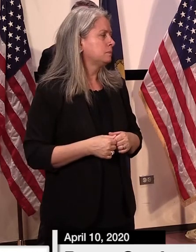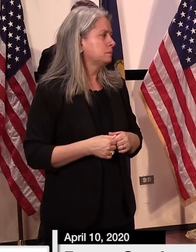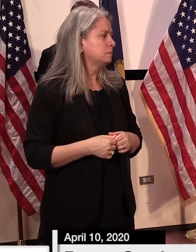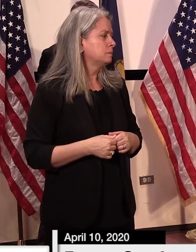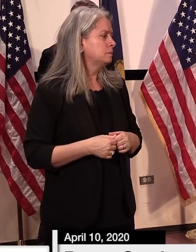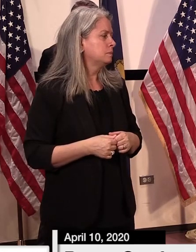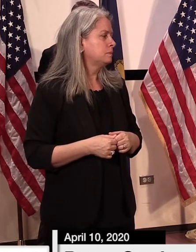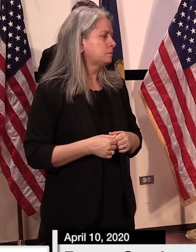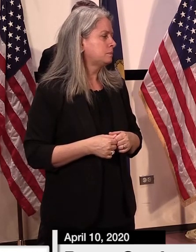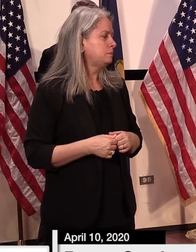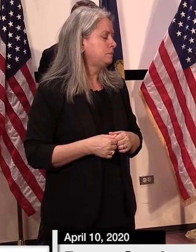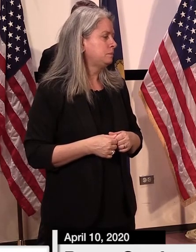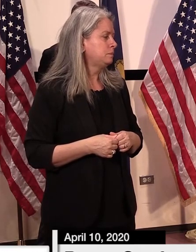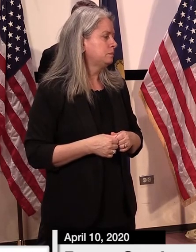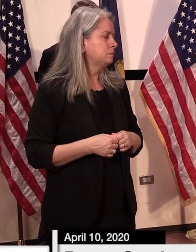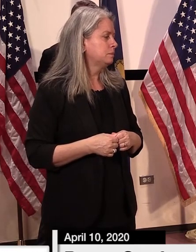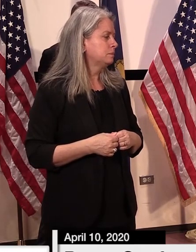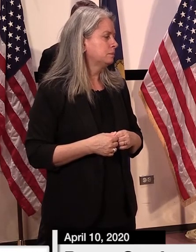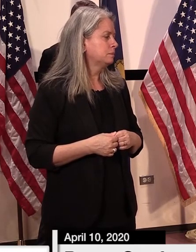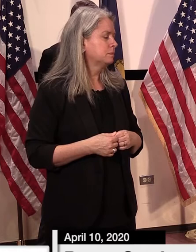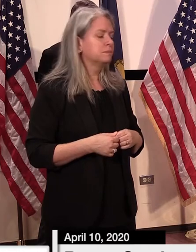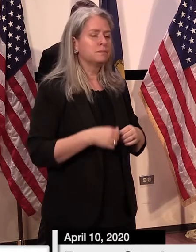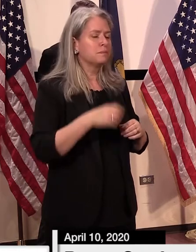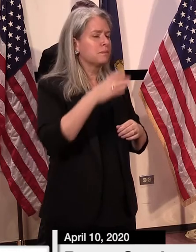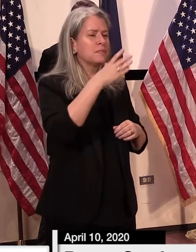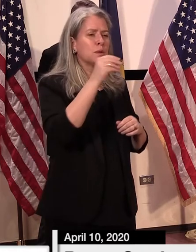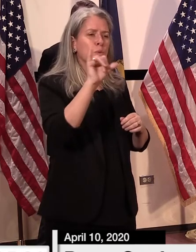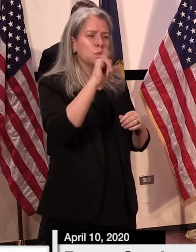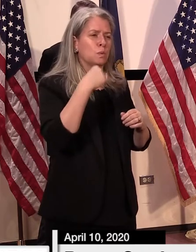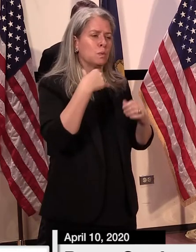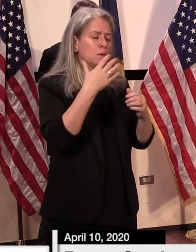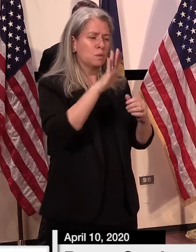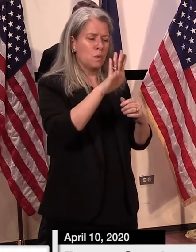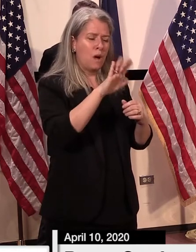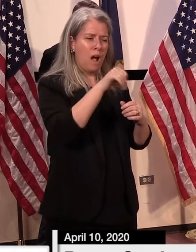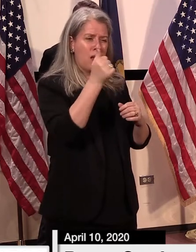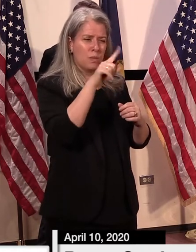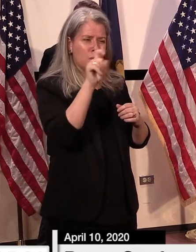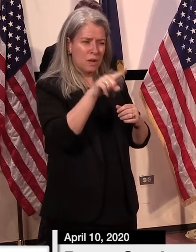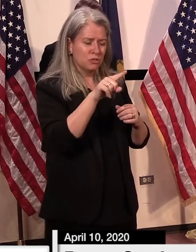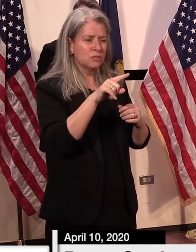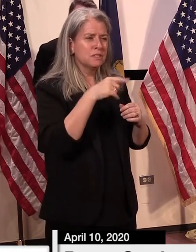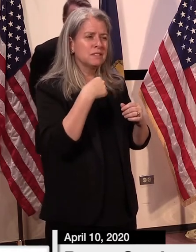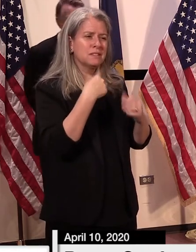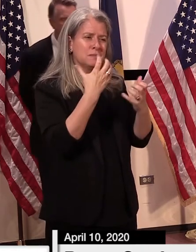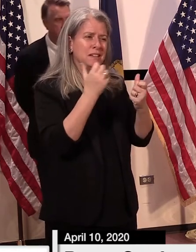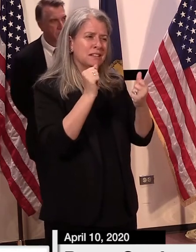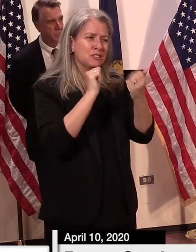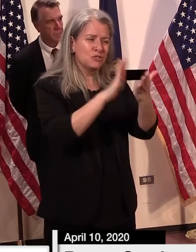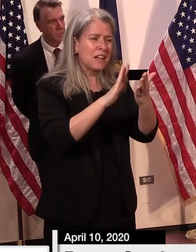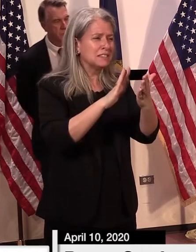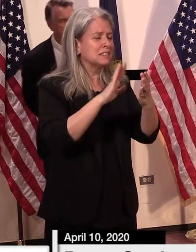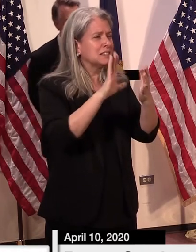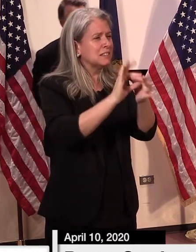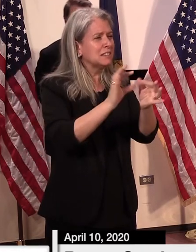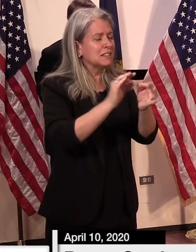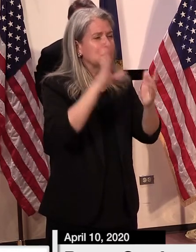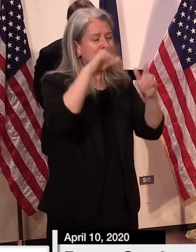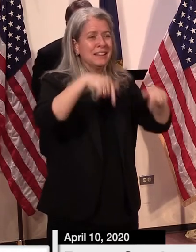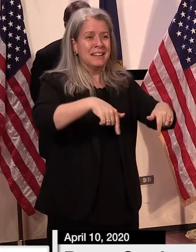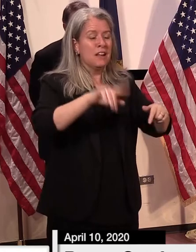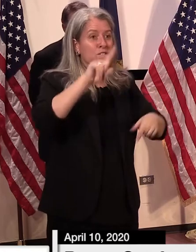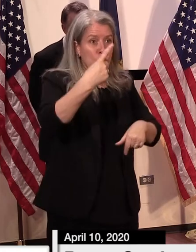of uh covet 19. i want to i want to also address your other question look we're we're in